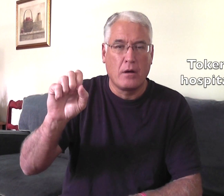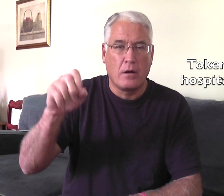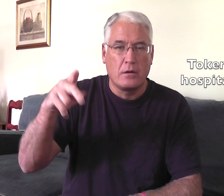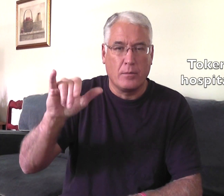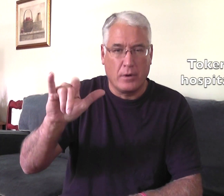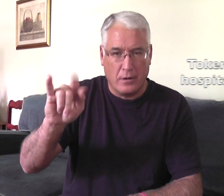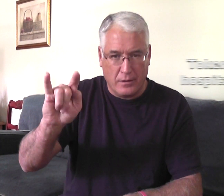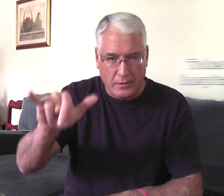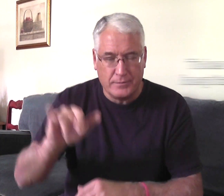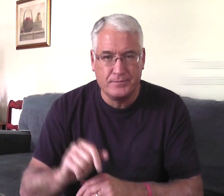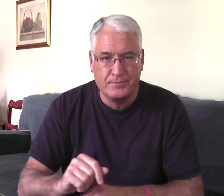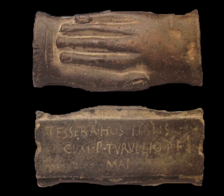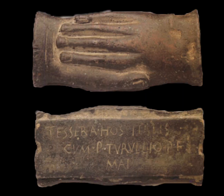had a token of hospitality.